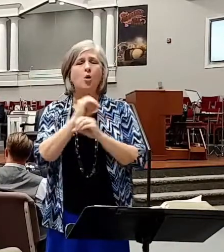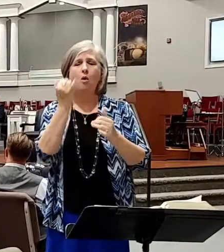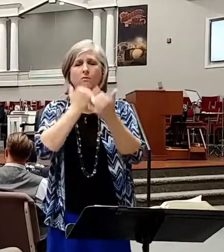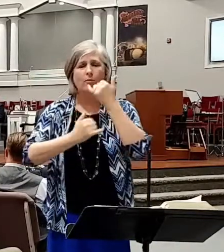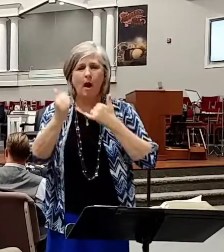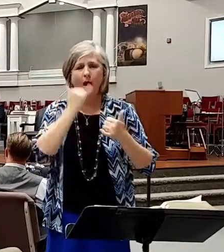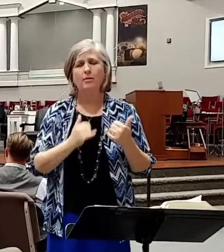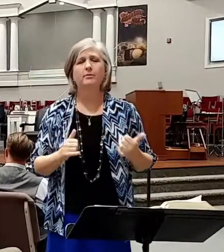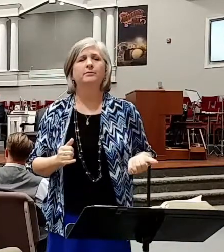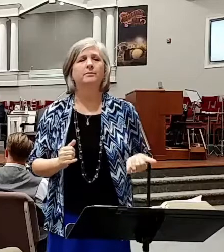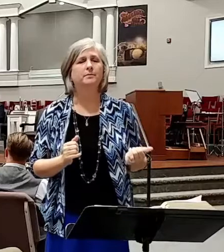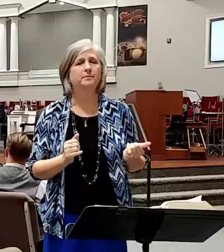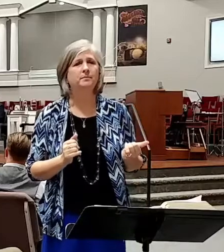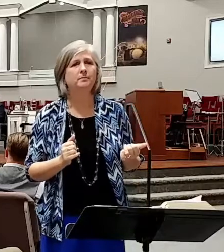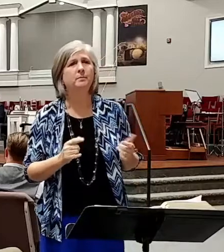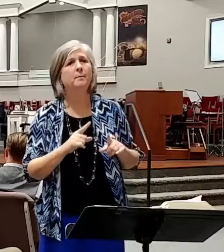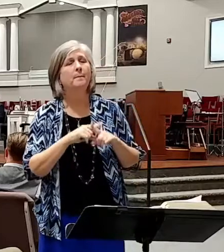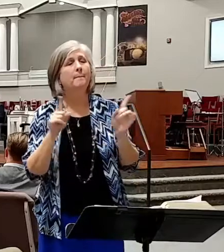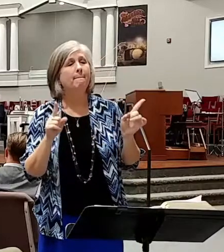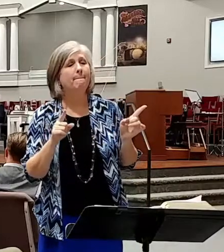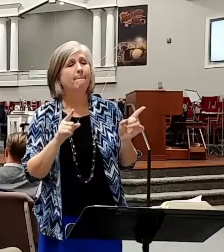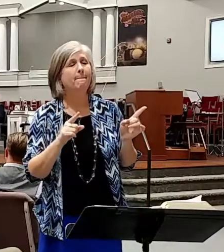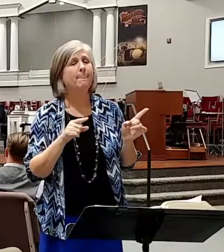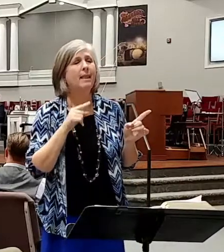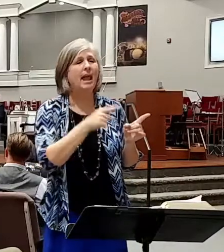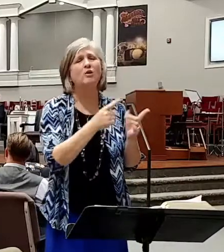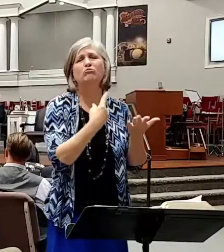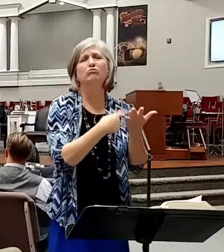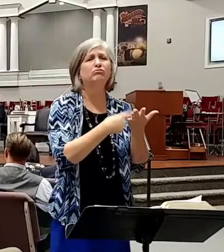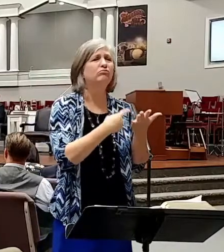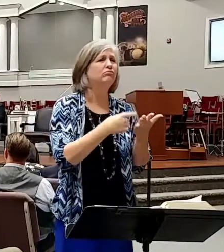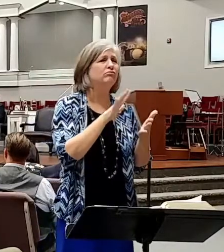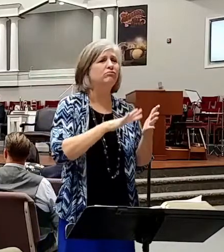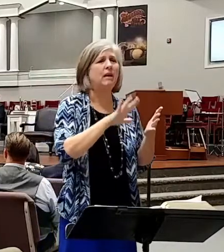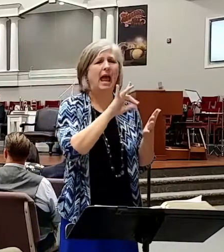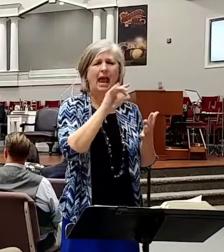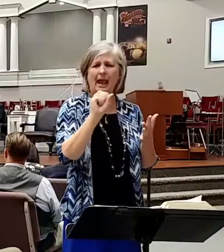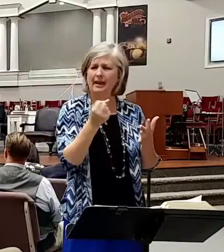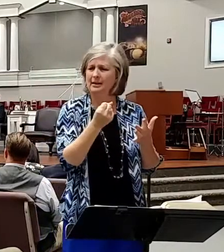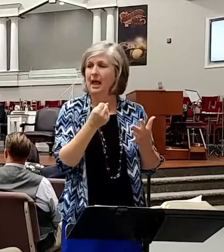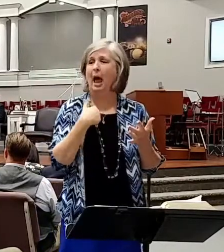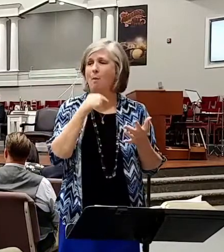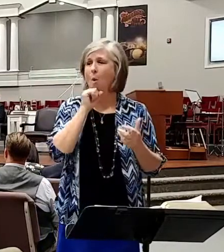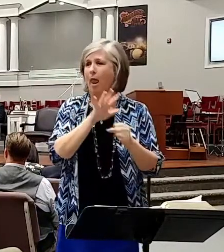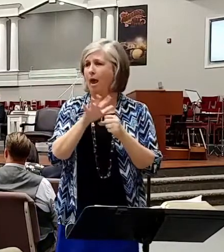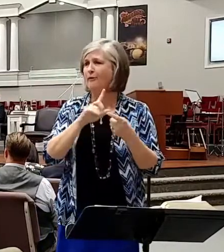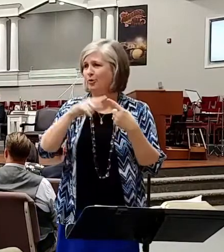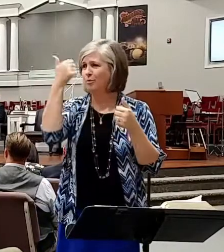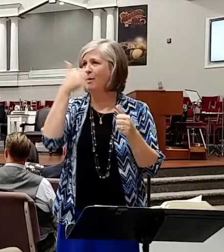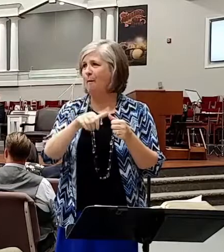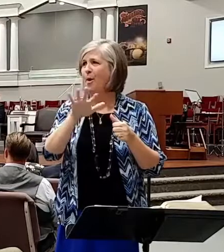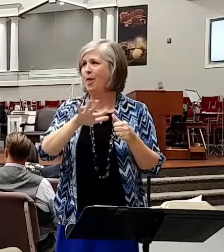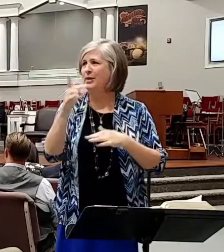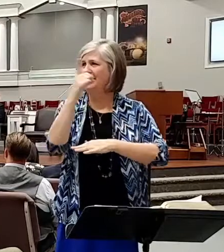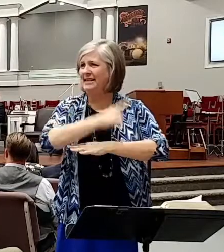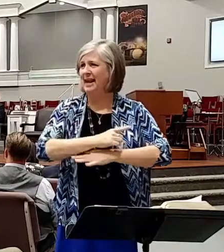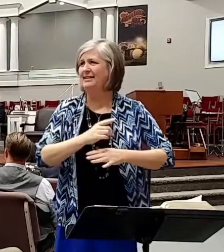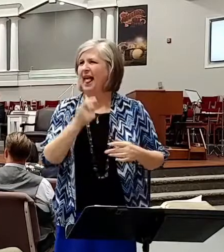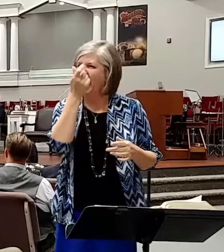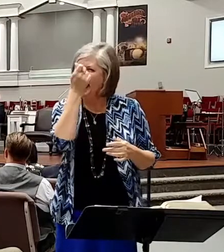things. But there came a talk later in the early 80s, and I'm old enough to have remembered those days a little bit, and that is